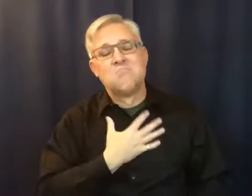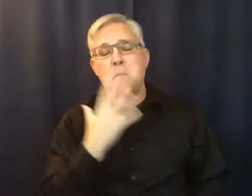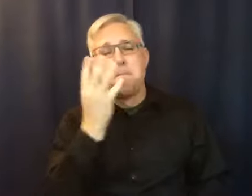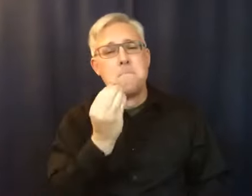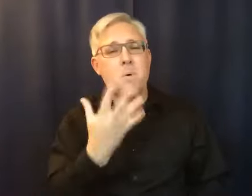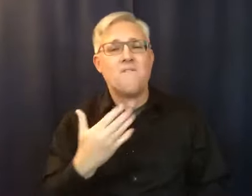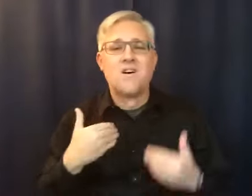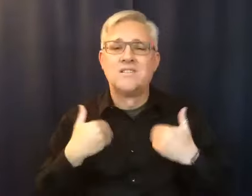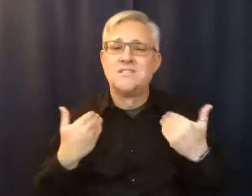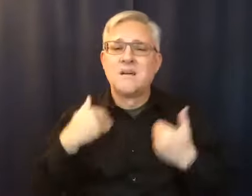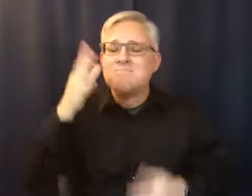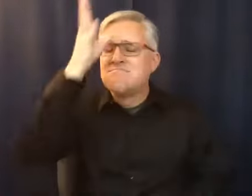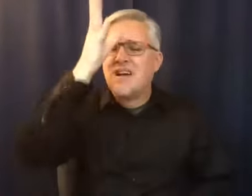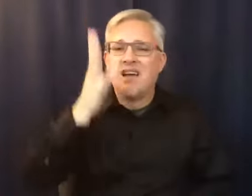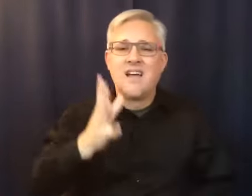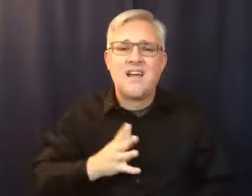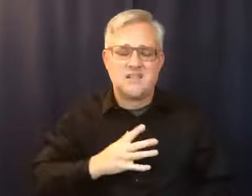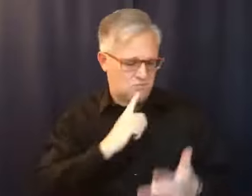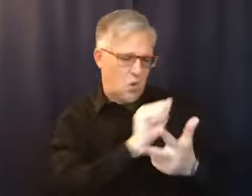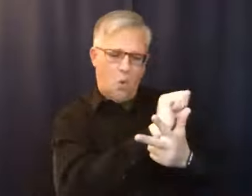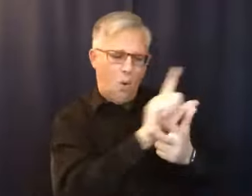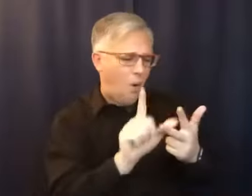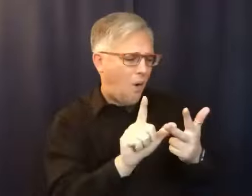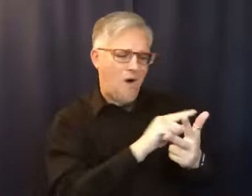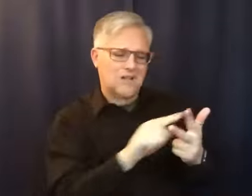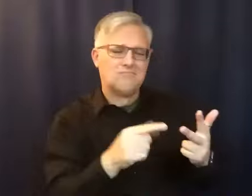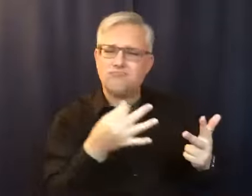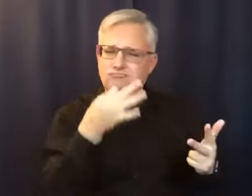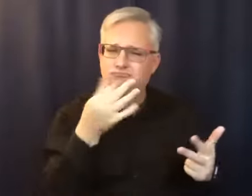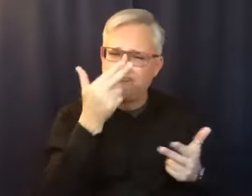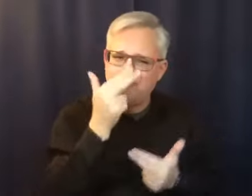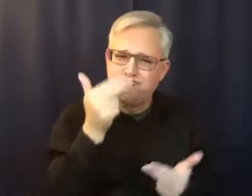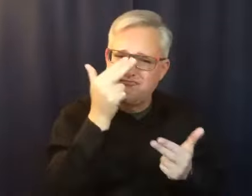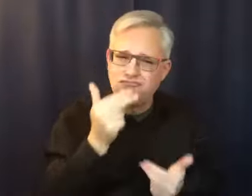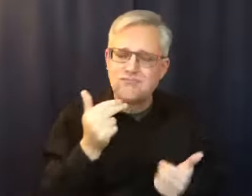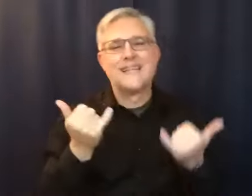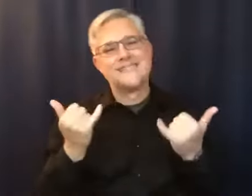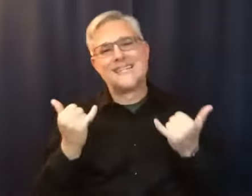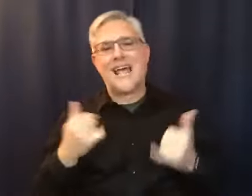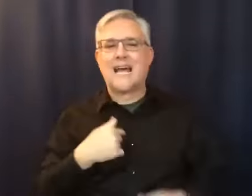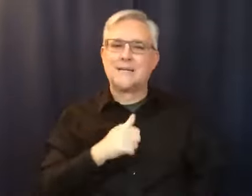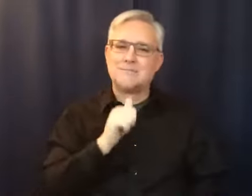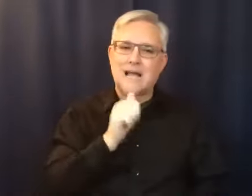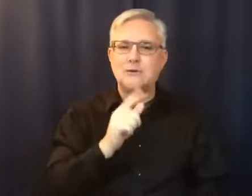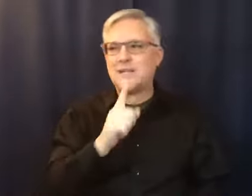all of them have had a great sense of humor, even though today I'm not in a point. I'm not really being as humorous as I can be.